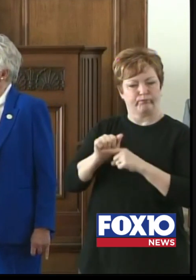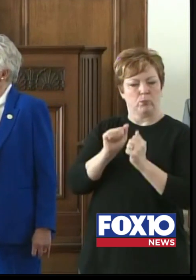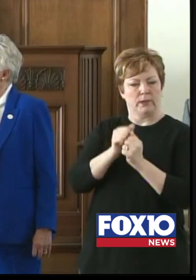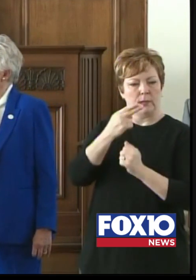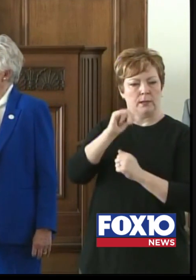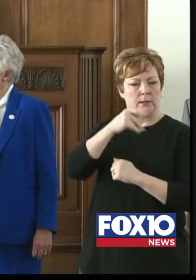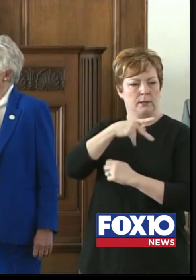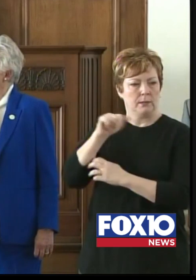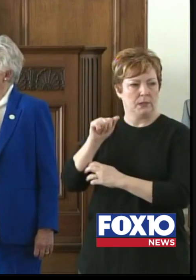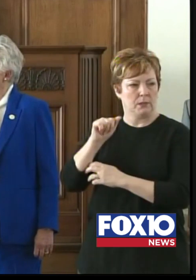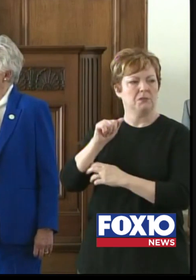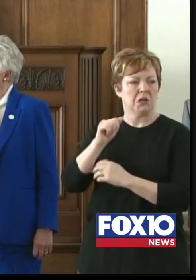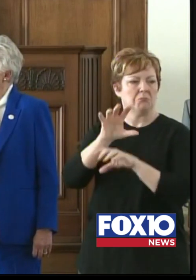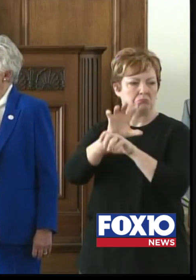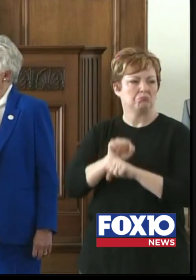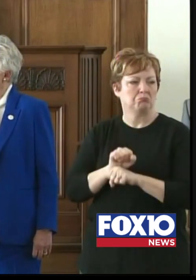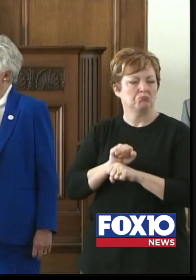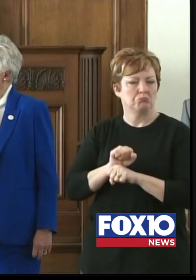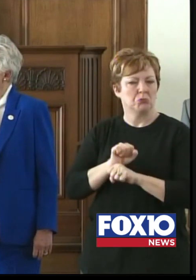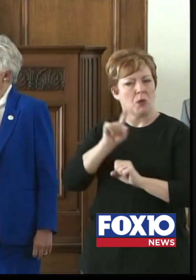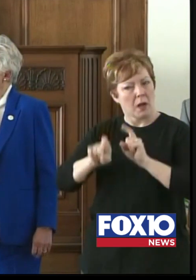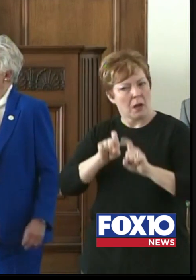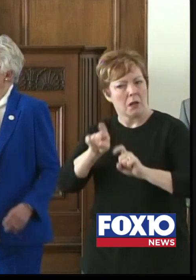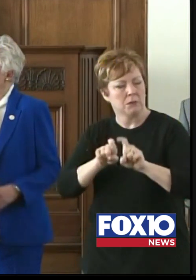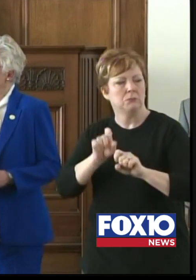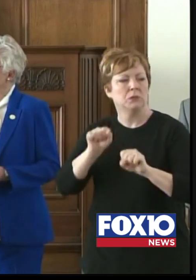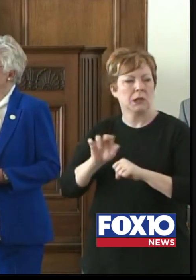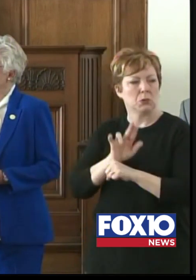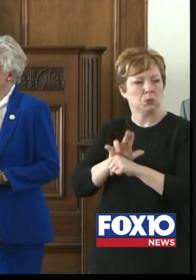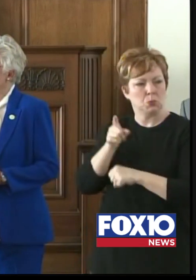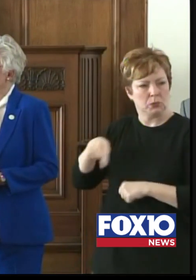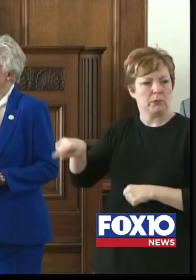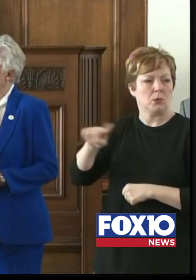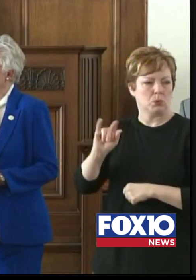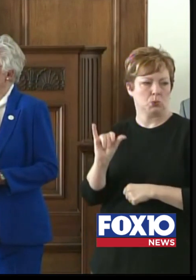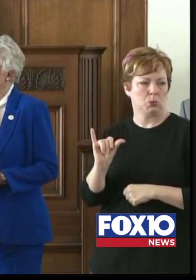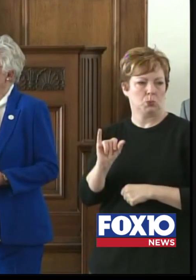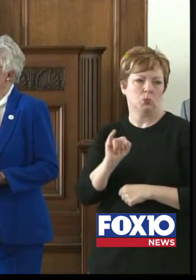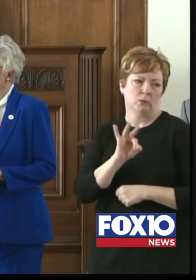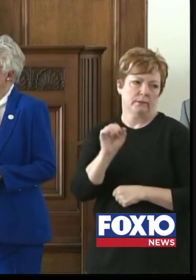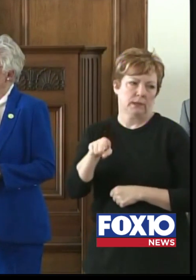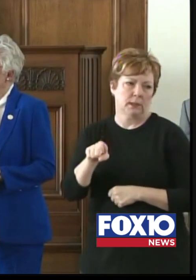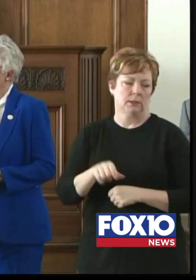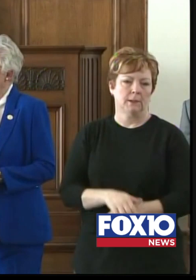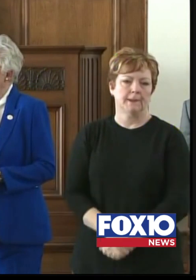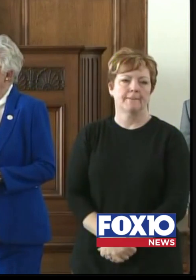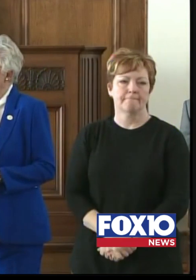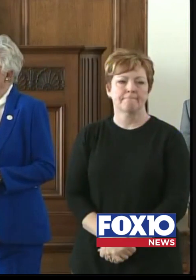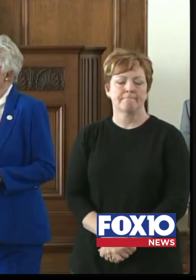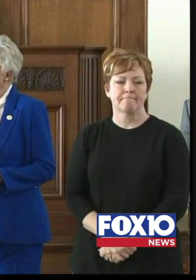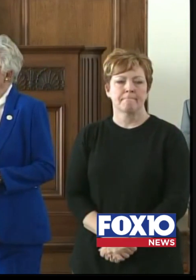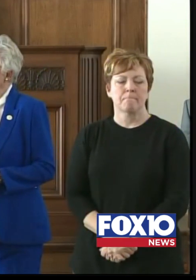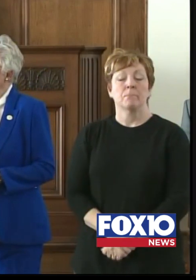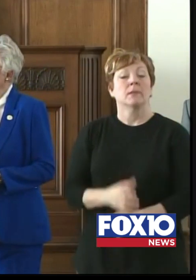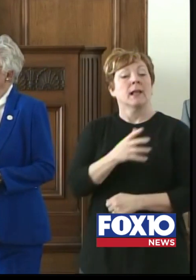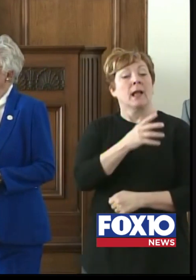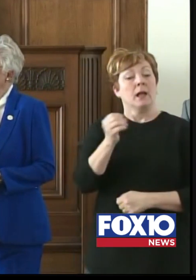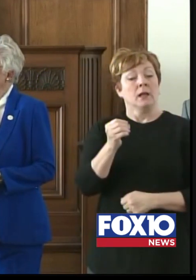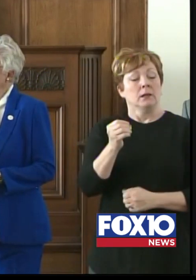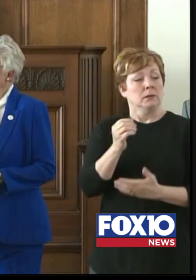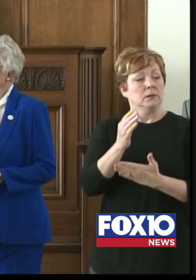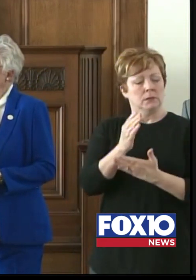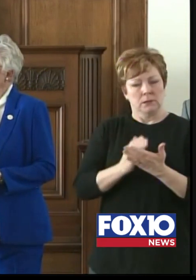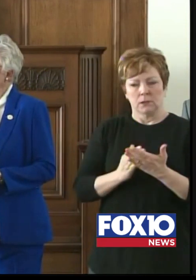and asking them about medical things that we can use kind of as we need to. And there are also some